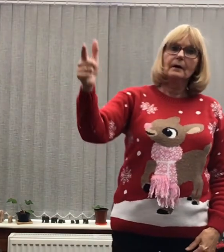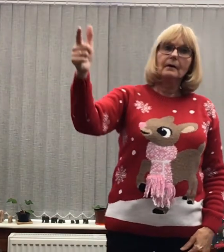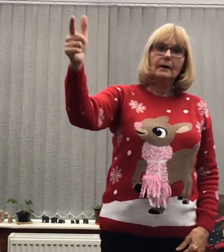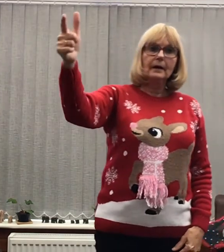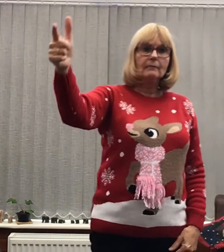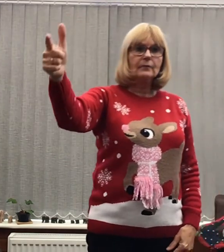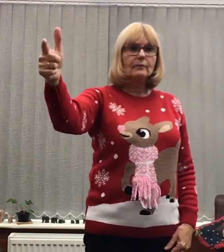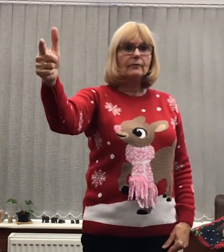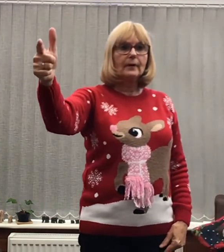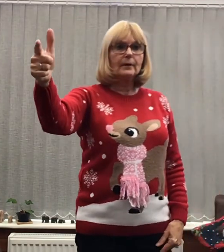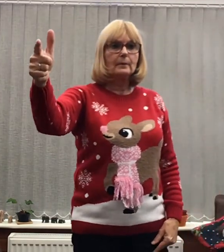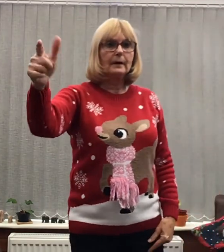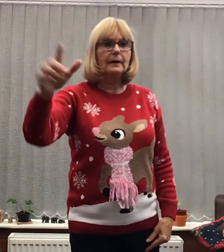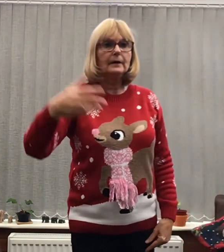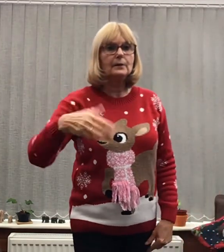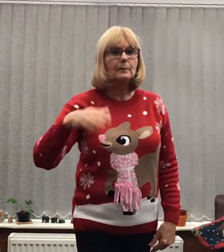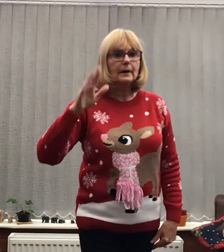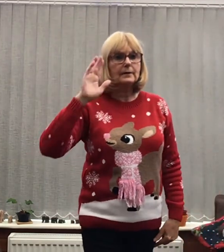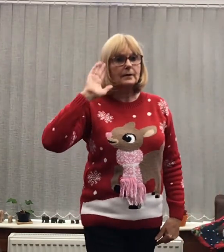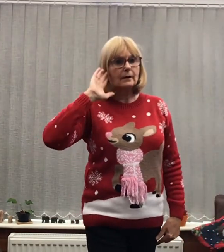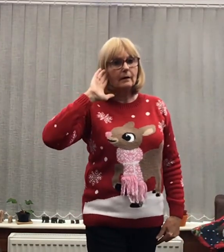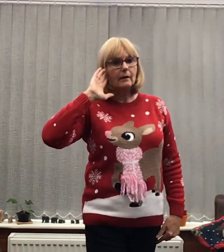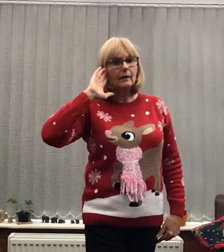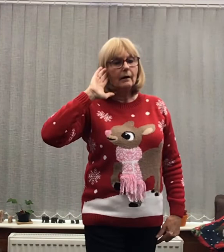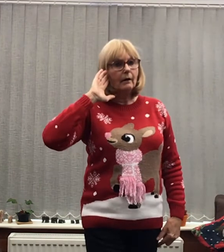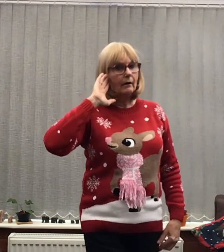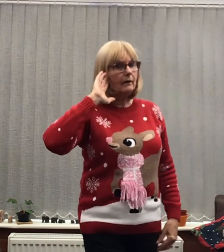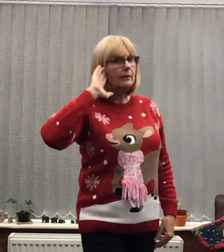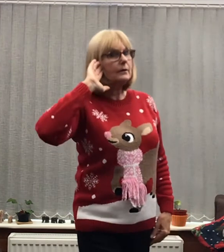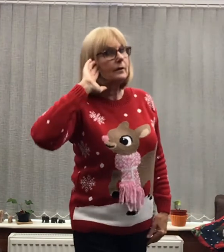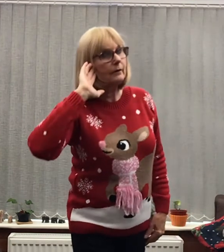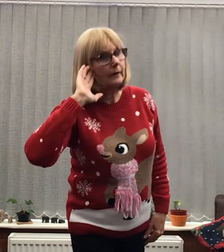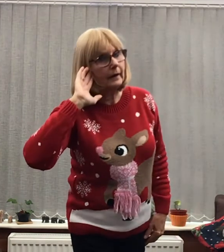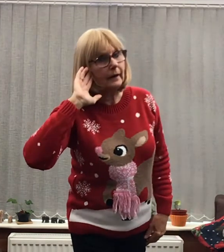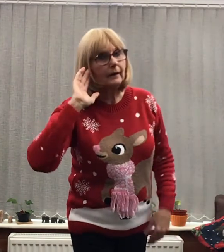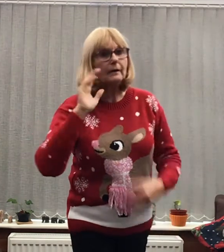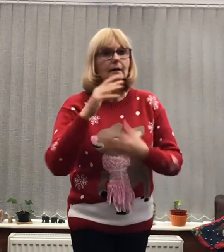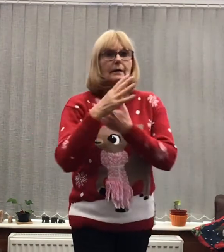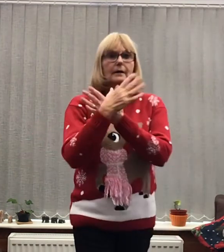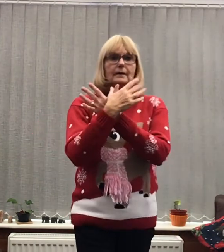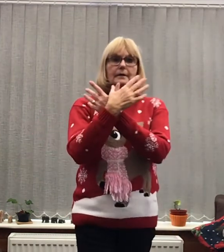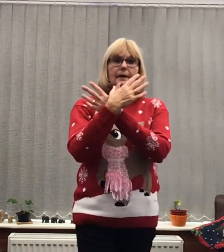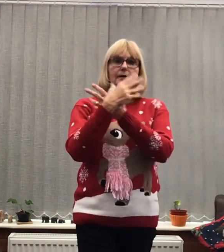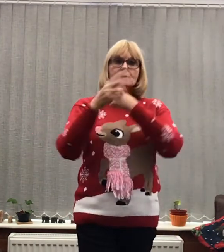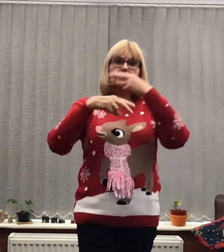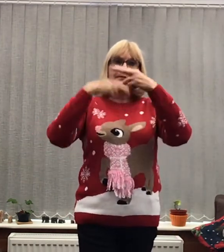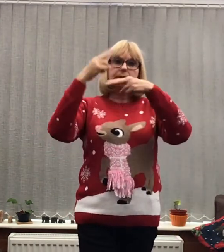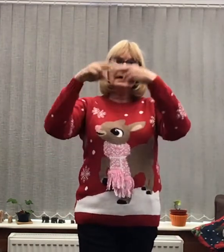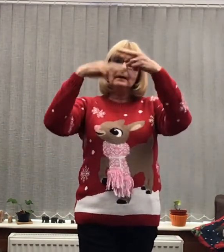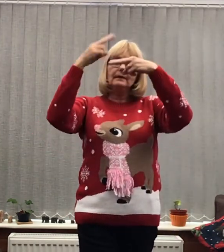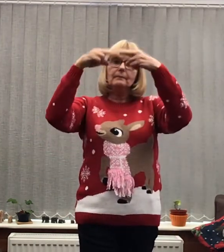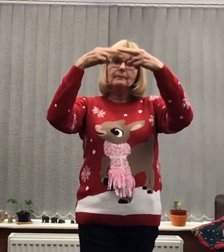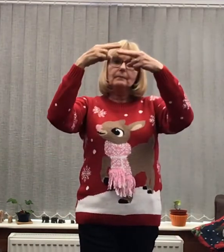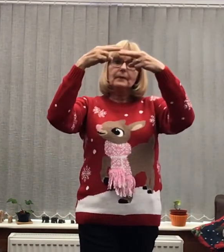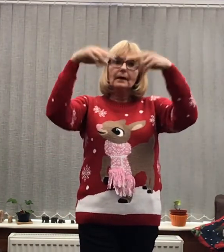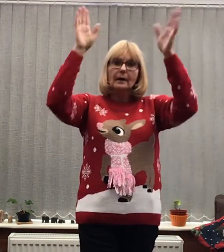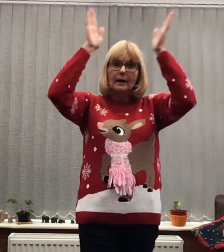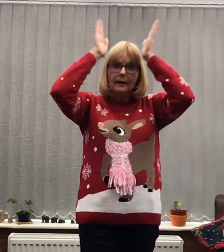Came from far away And then you're back to Hark Now hear The angels sing A